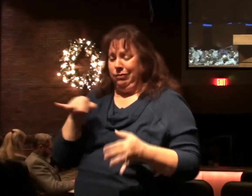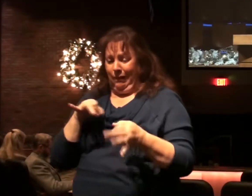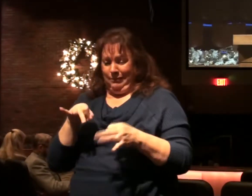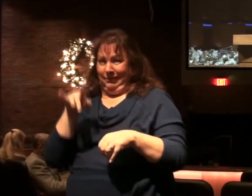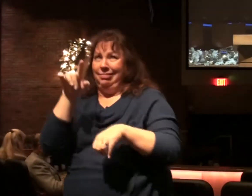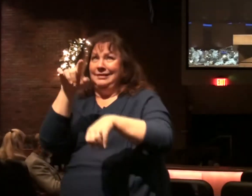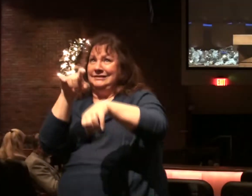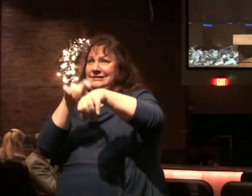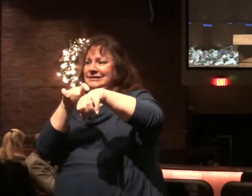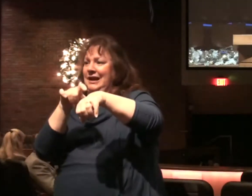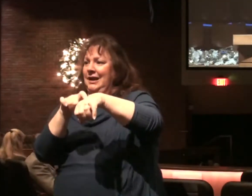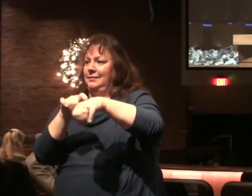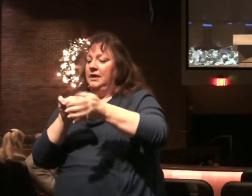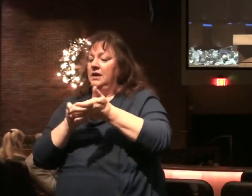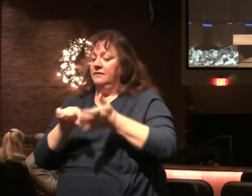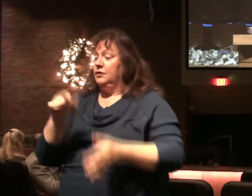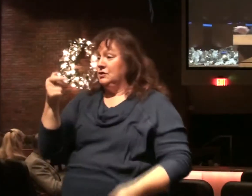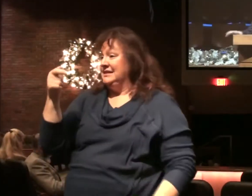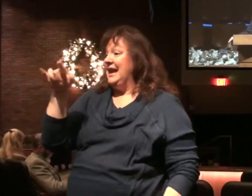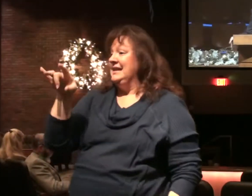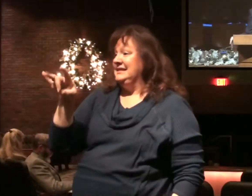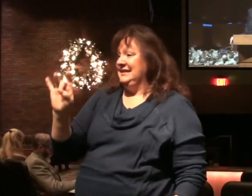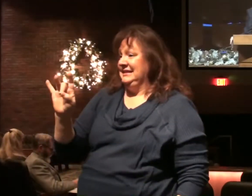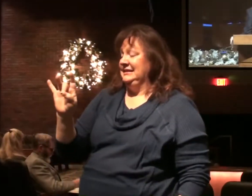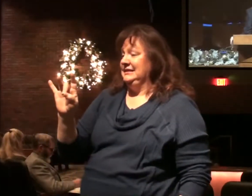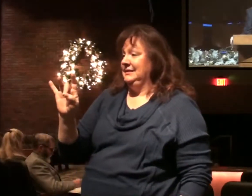this mind. In verse 18,